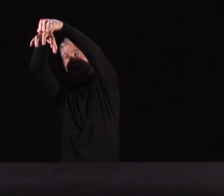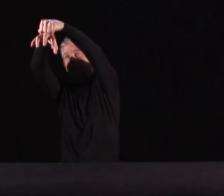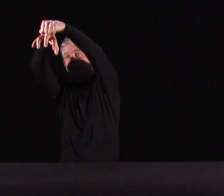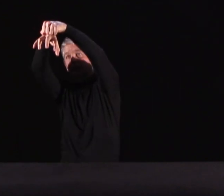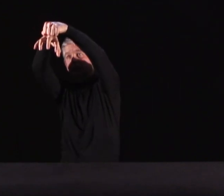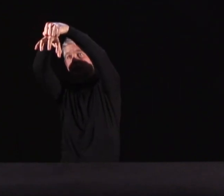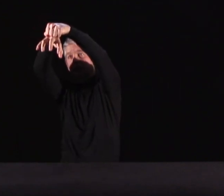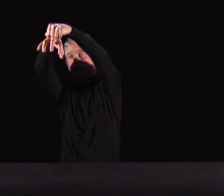forward.